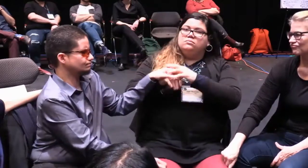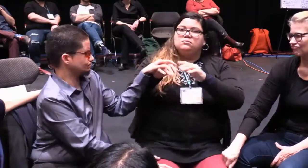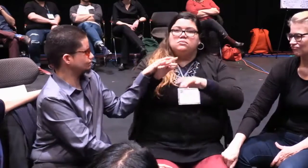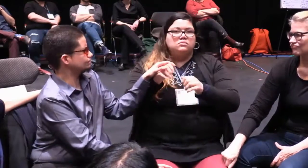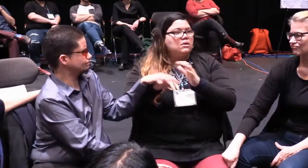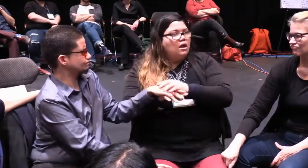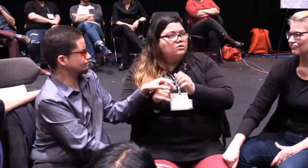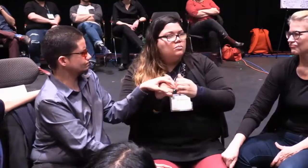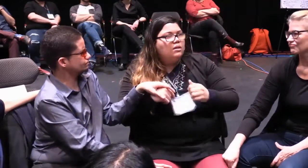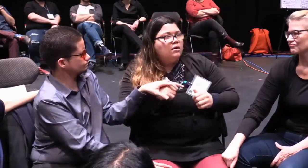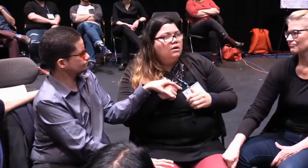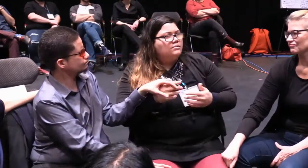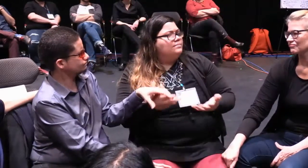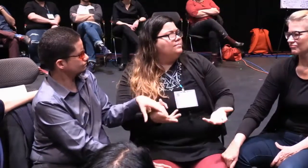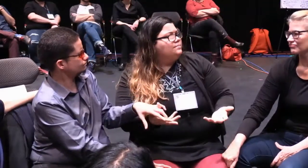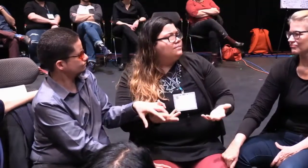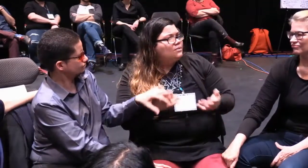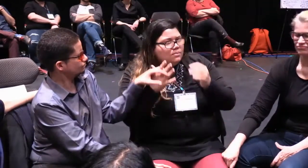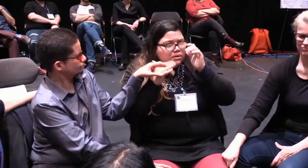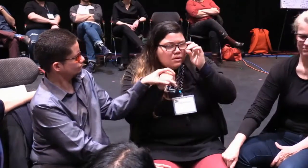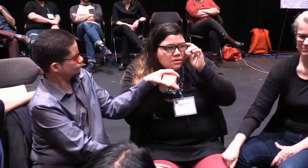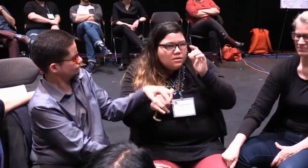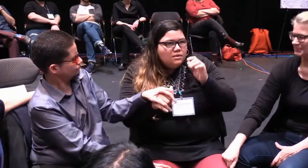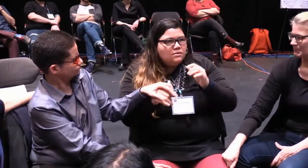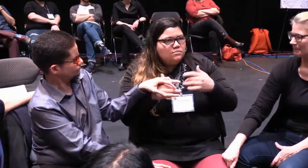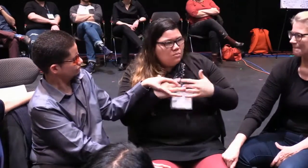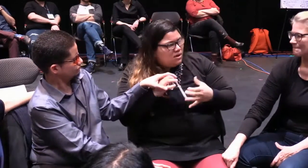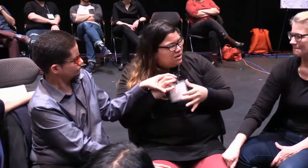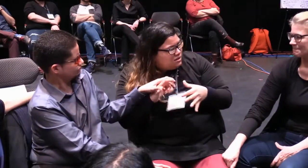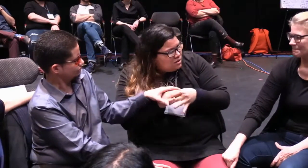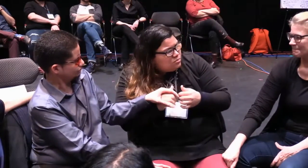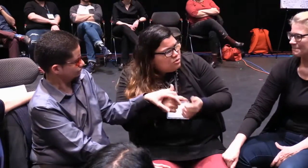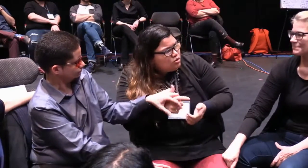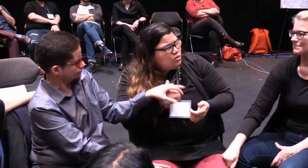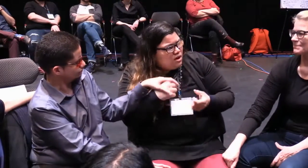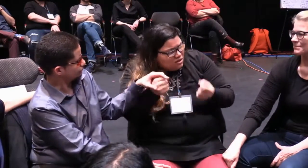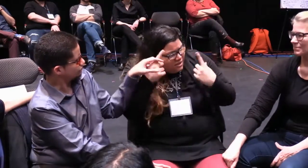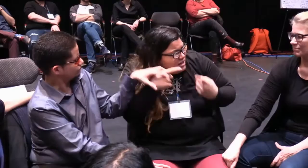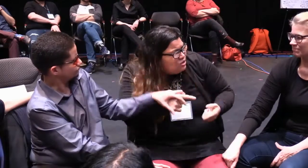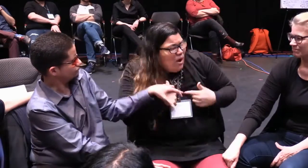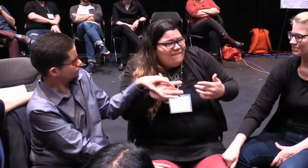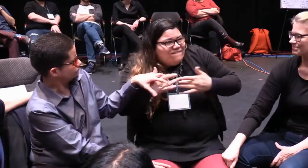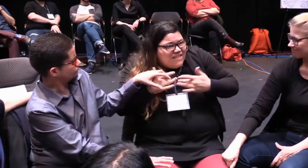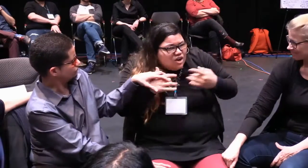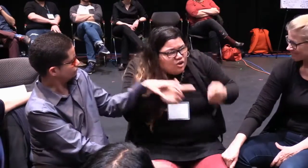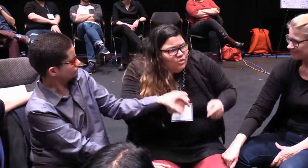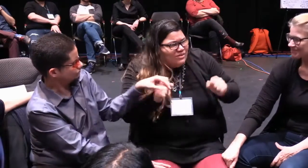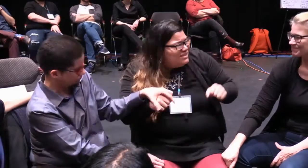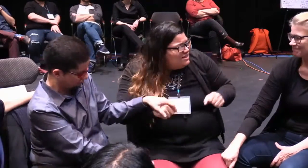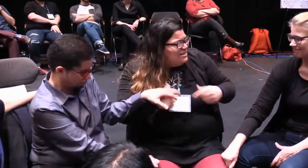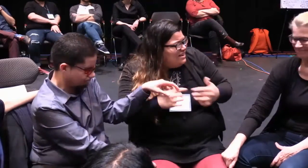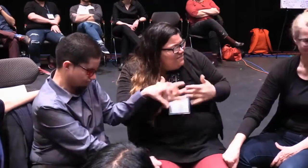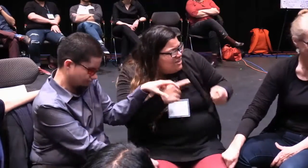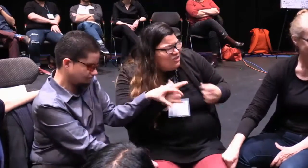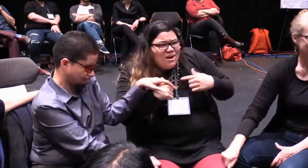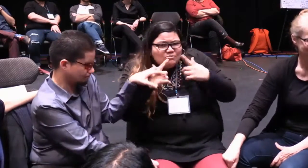with Jasper and me on each side of Natasha and the way we were connecting and channeling feedback as she was talking.